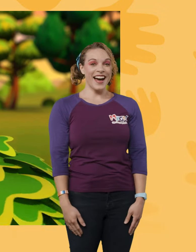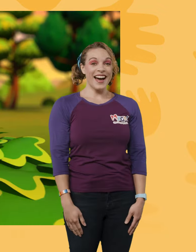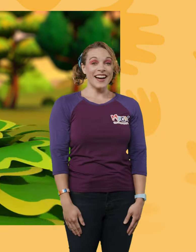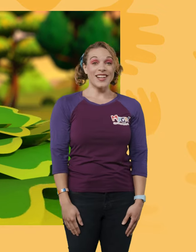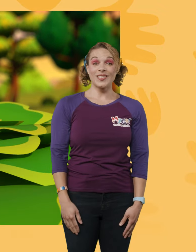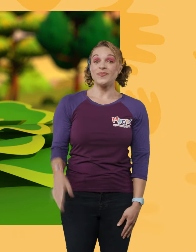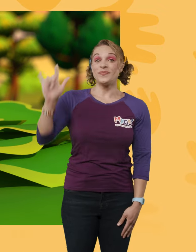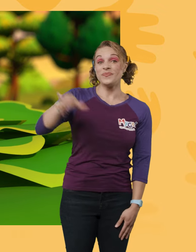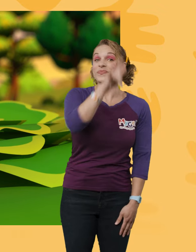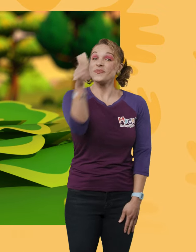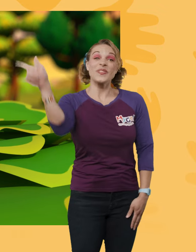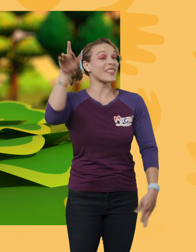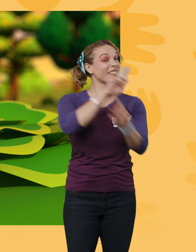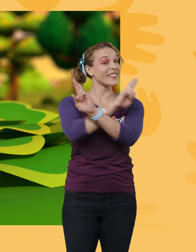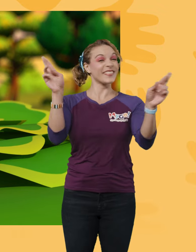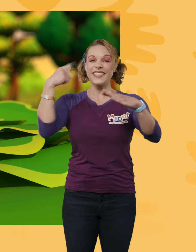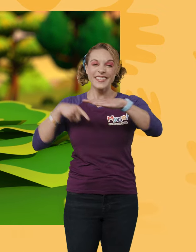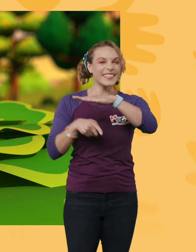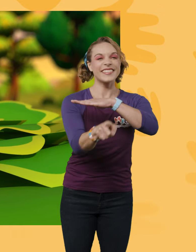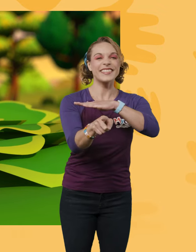The Blippi-mobile is ready for adventure!